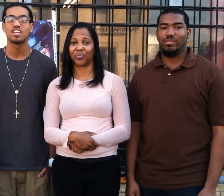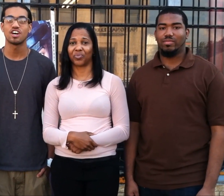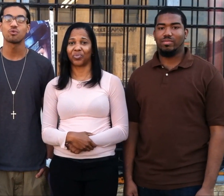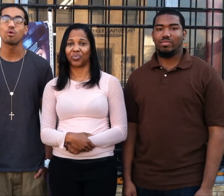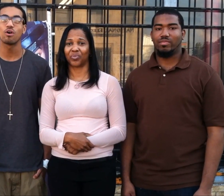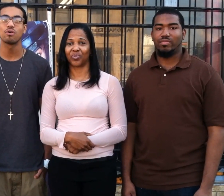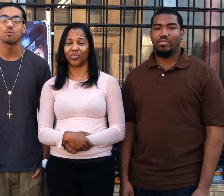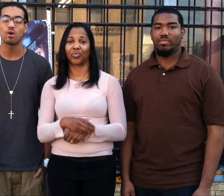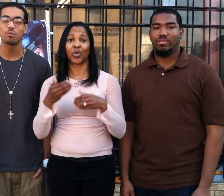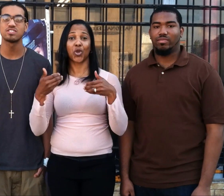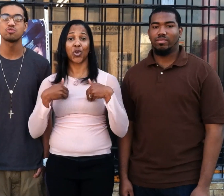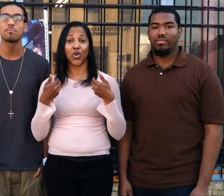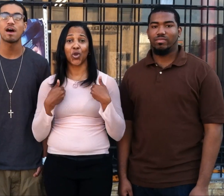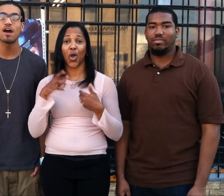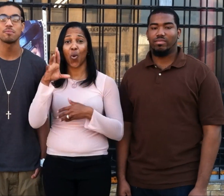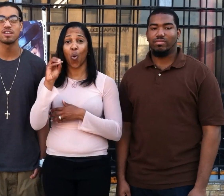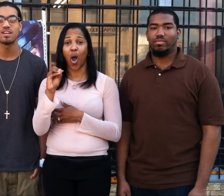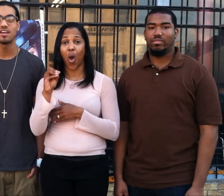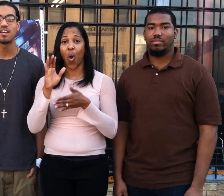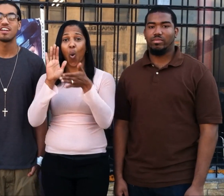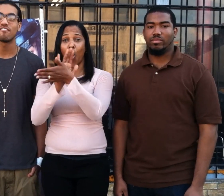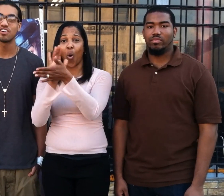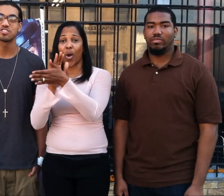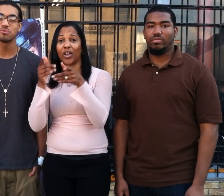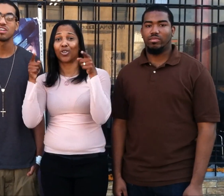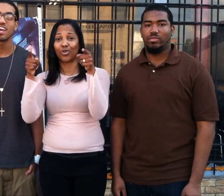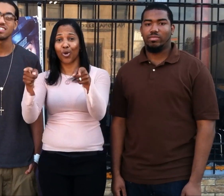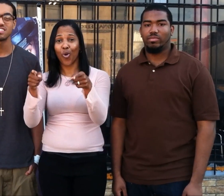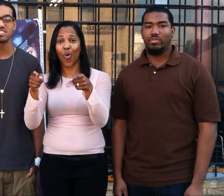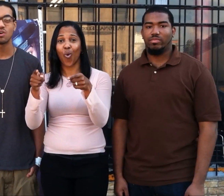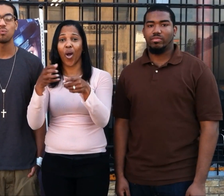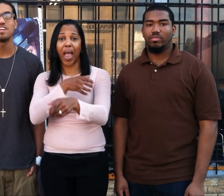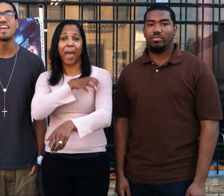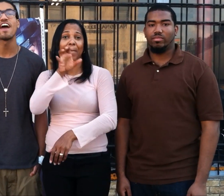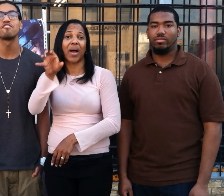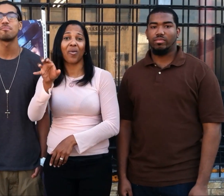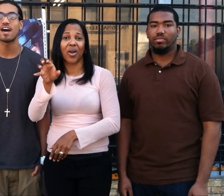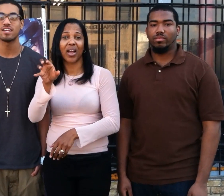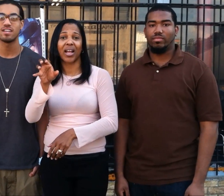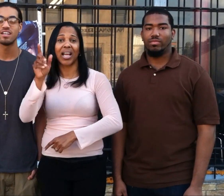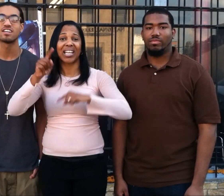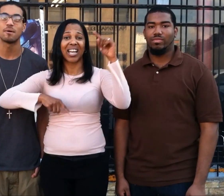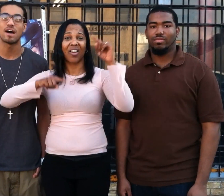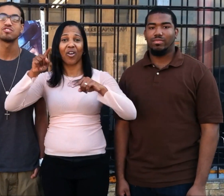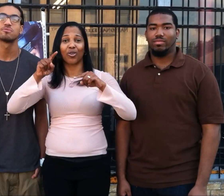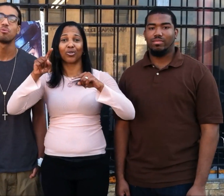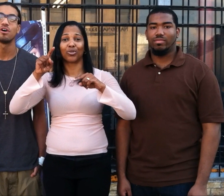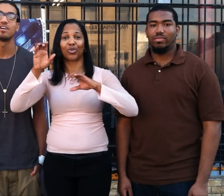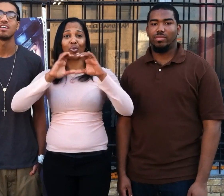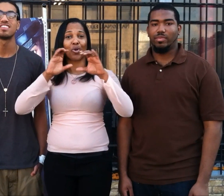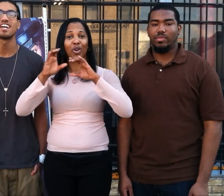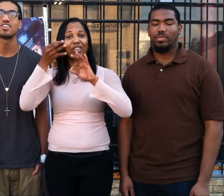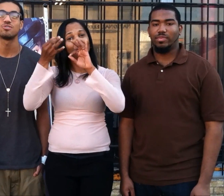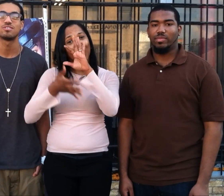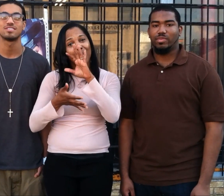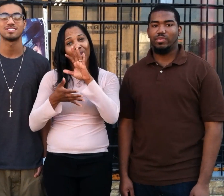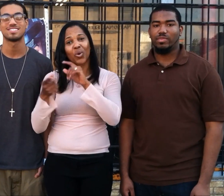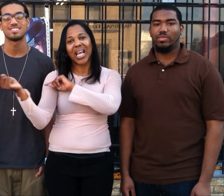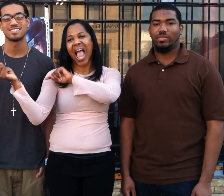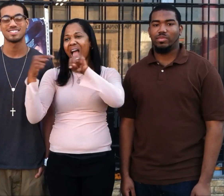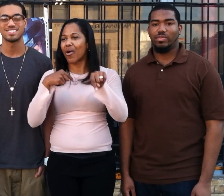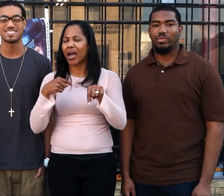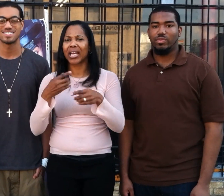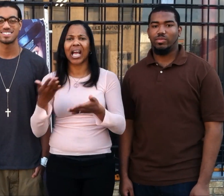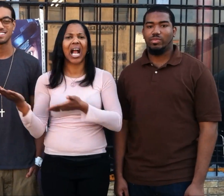Young Growth, Runway to Empowerment, Diverse Communications, we need everybody to come out and support. Thank you.